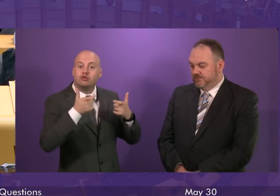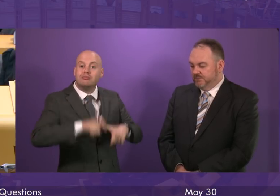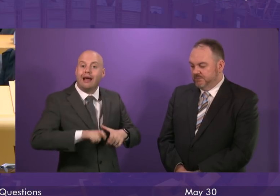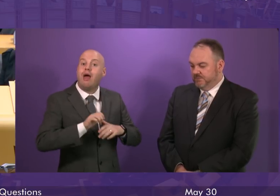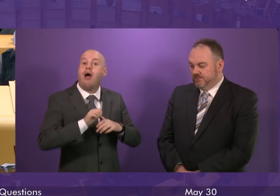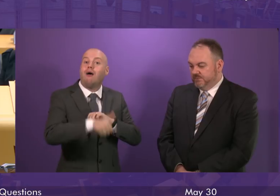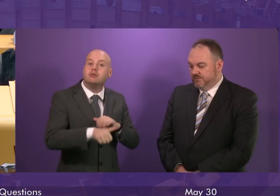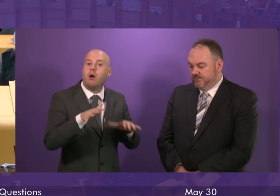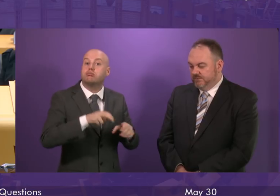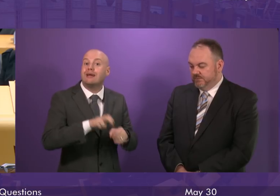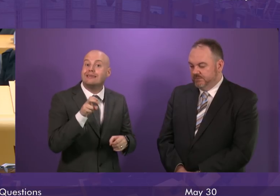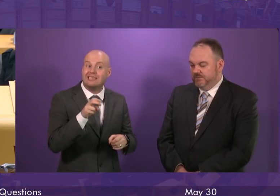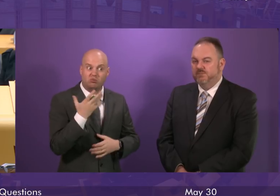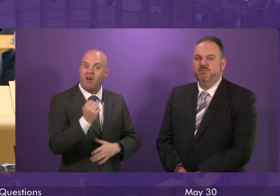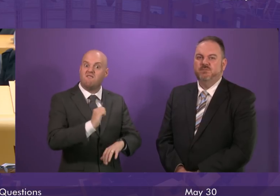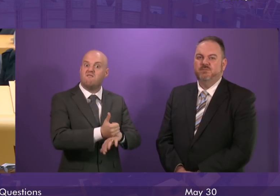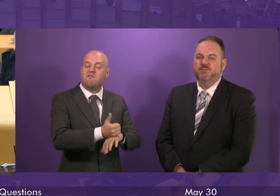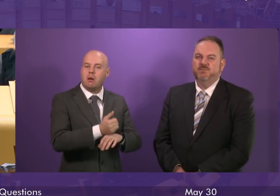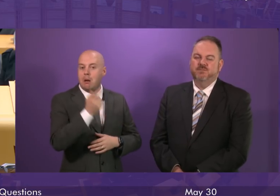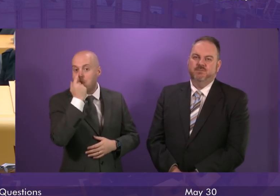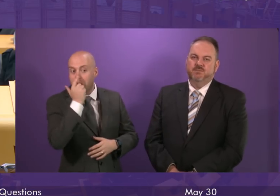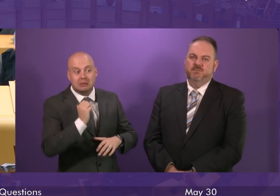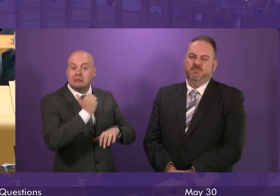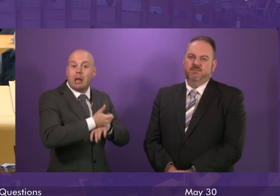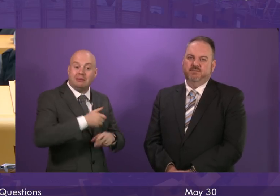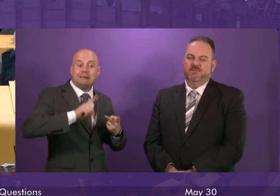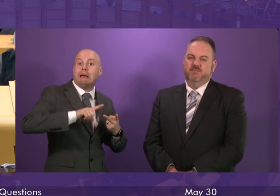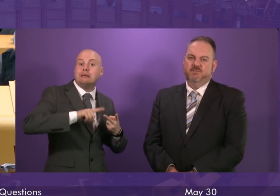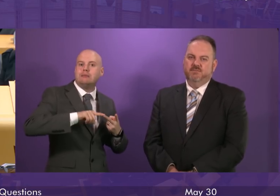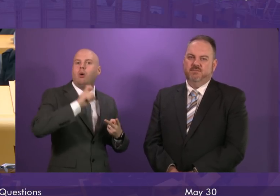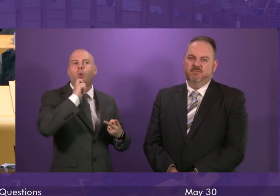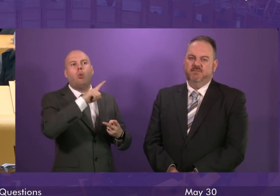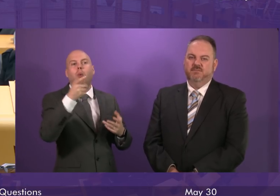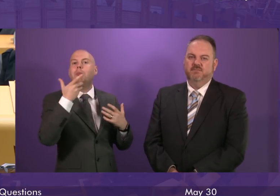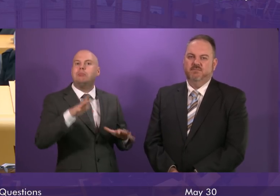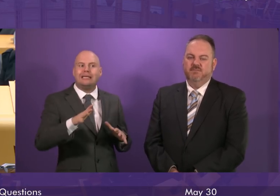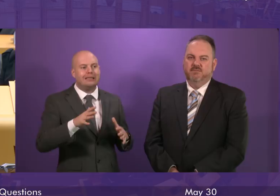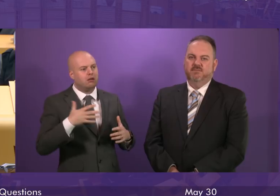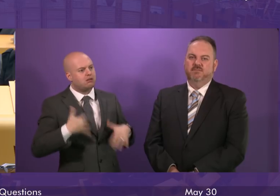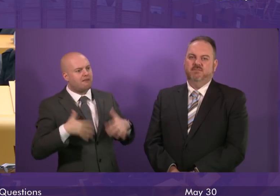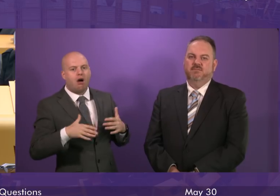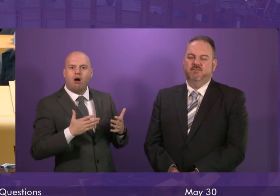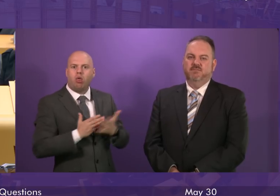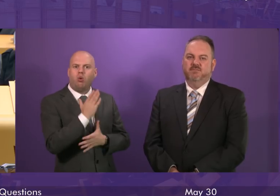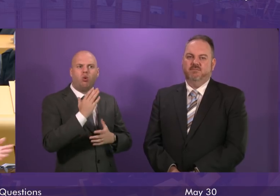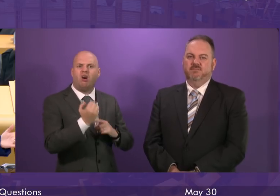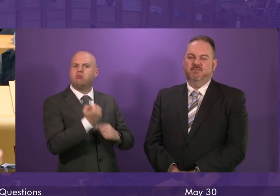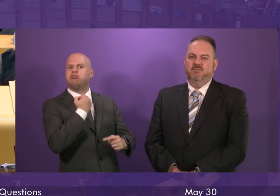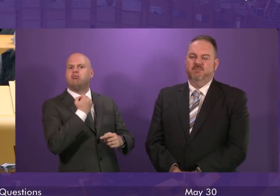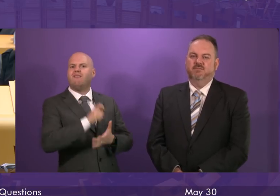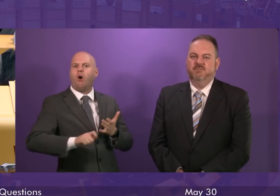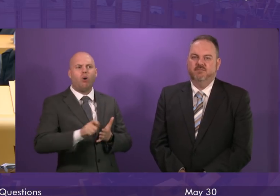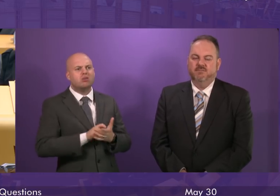that we can do something similar to allow people who were denied the right to vote to register that fact which would give us the opportunity to understand the scale of it.